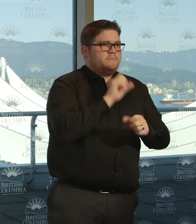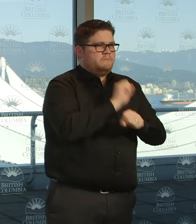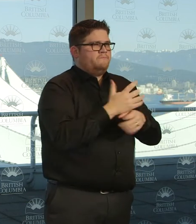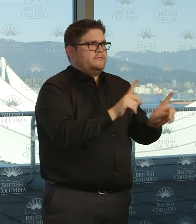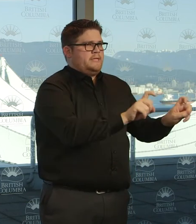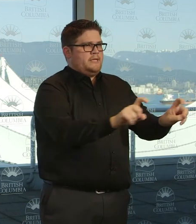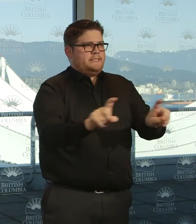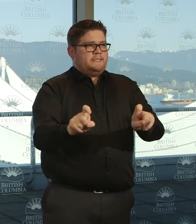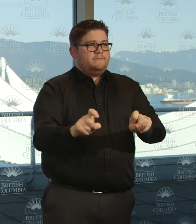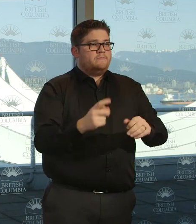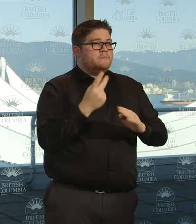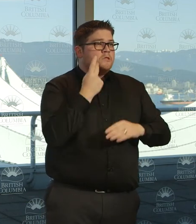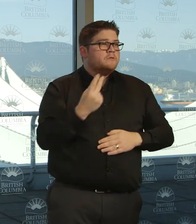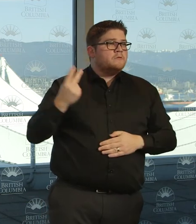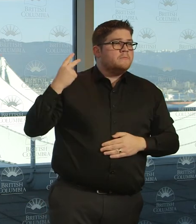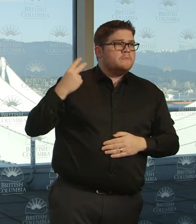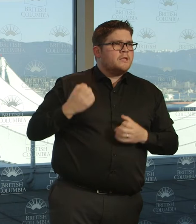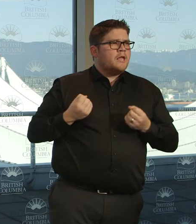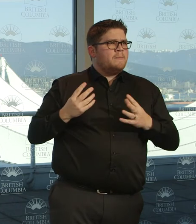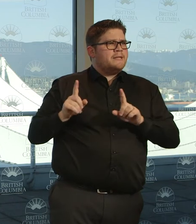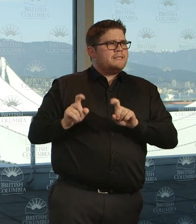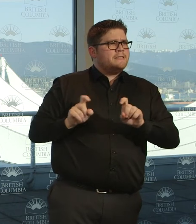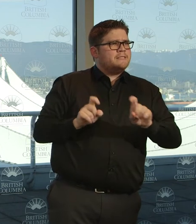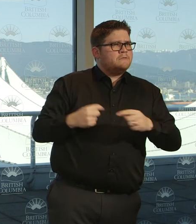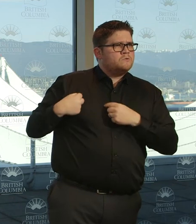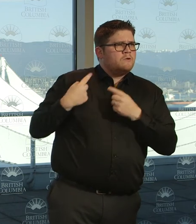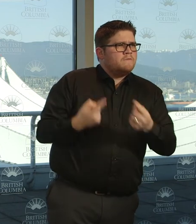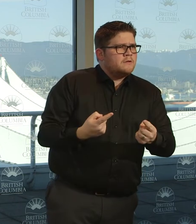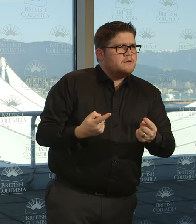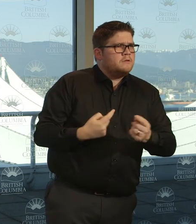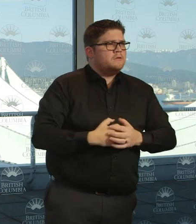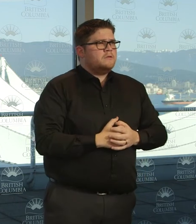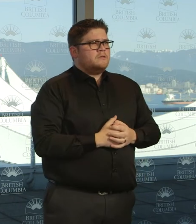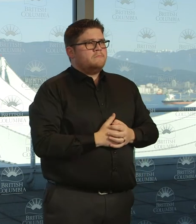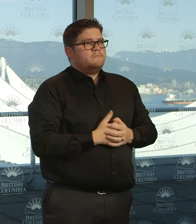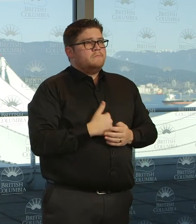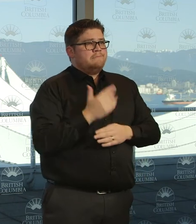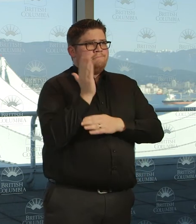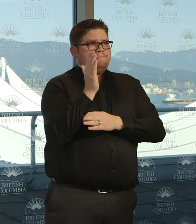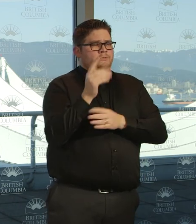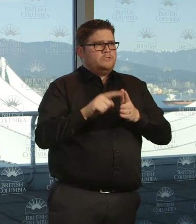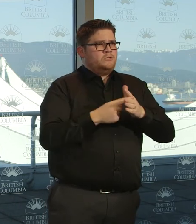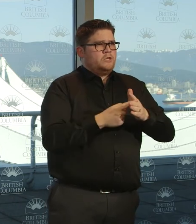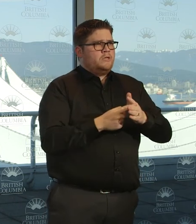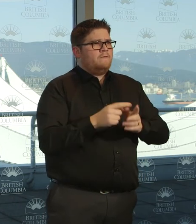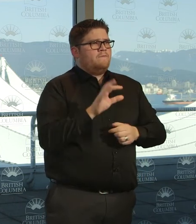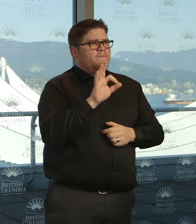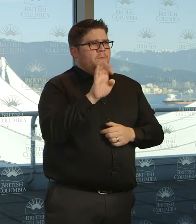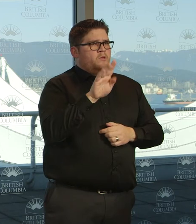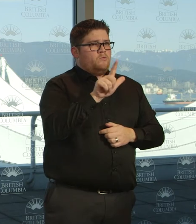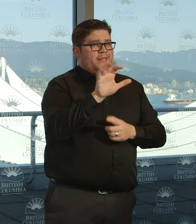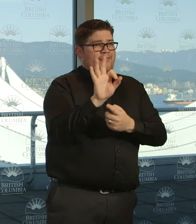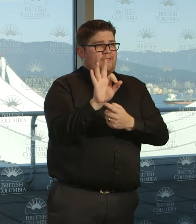back at the amount of testing that's been done when we had our presentation, I believe, on February 28th. We had done, I think, the most at that